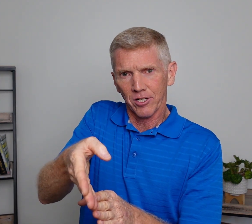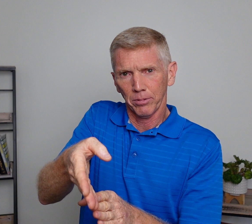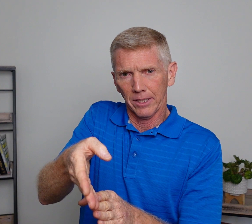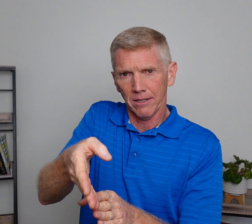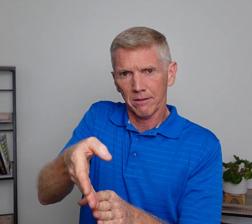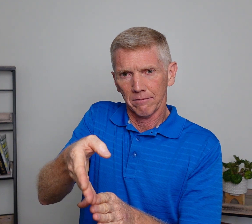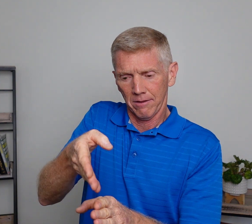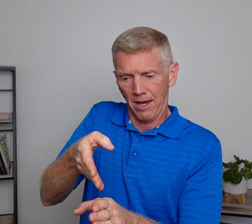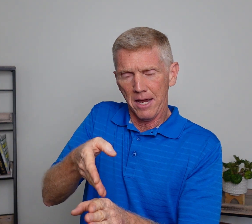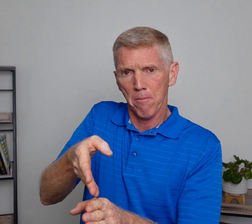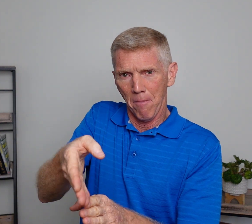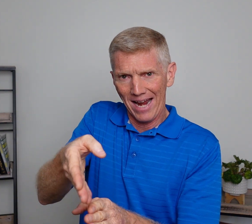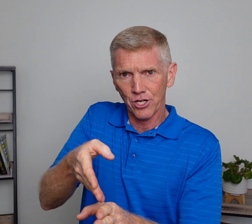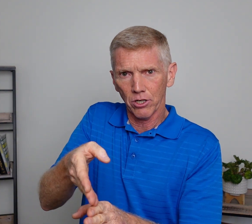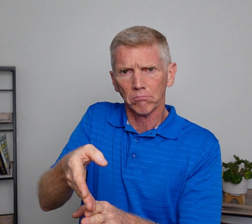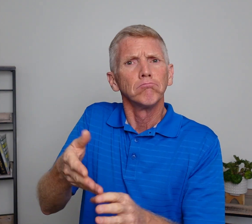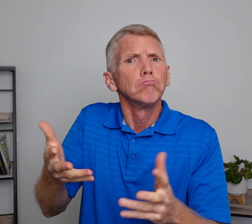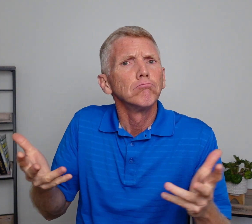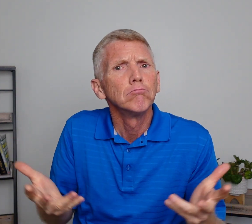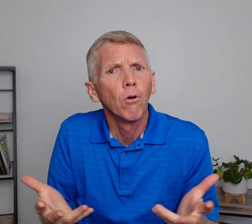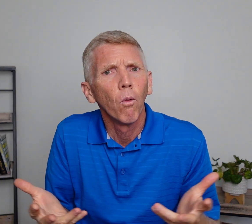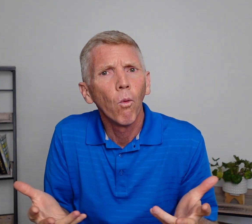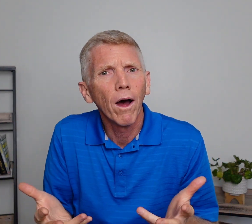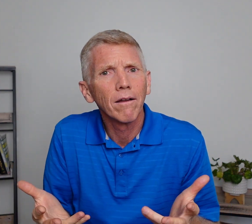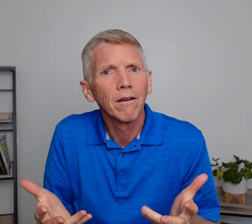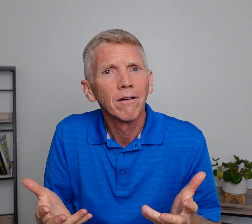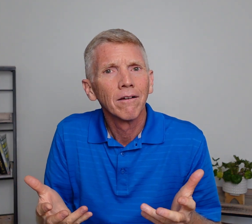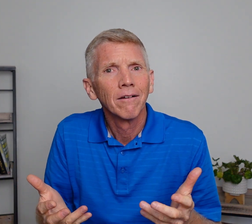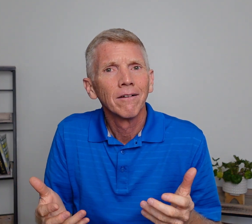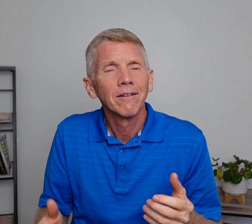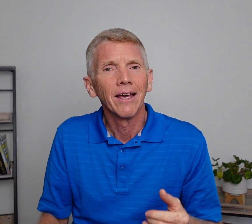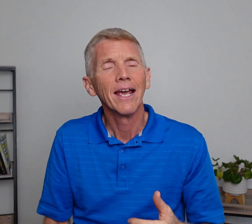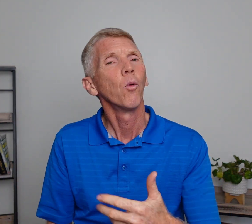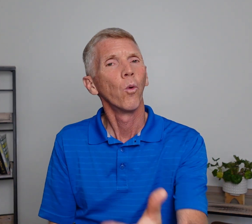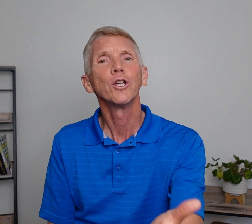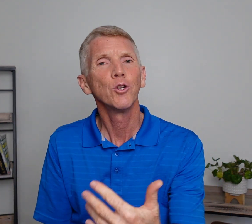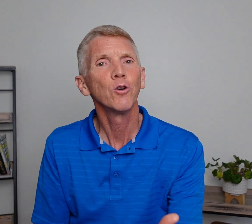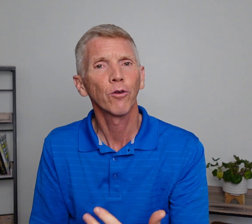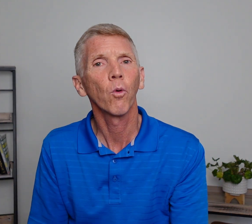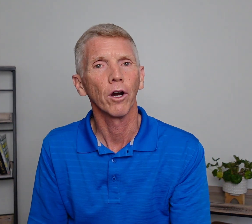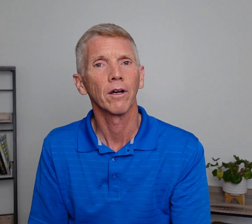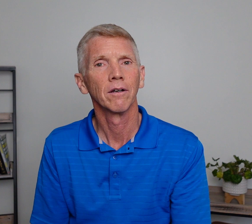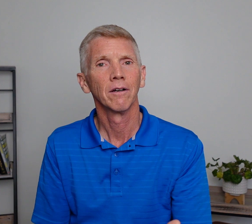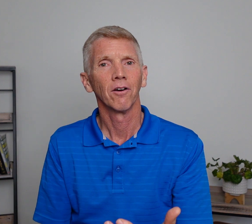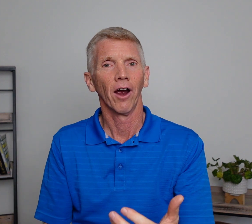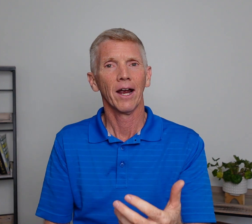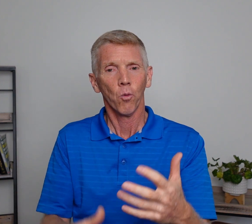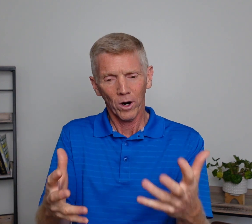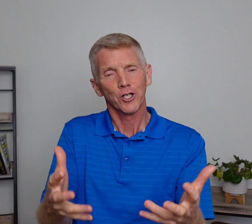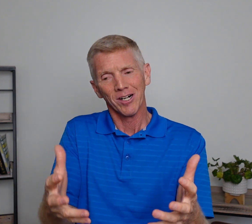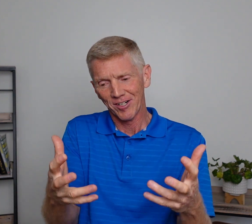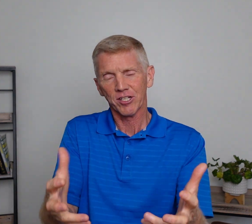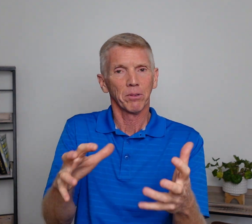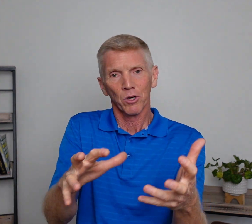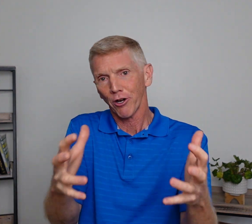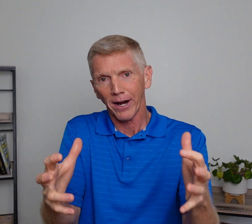Discipline. Okay? Major. What? Okay? What do you do for work? All right? What's your discipline? Are you